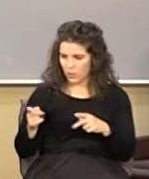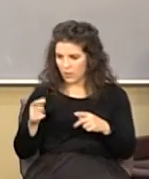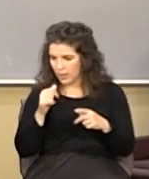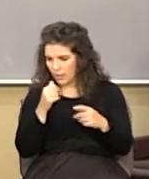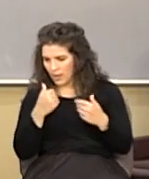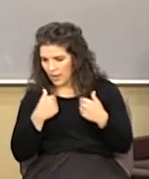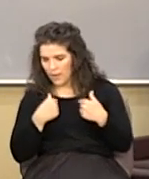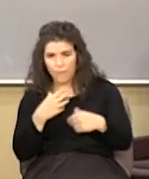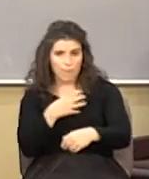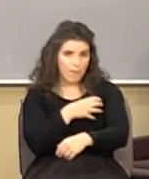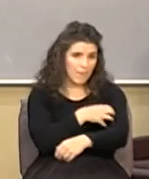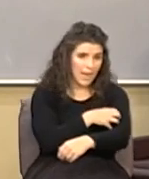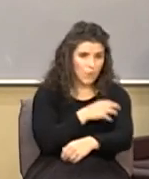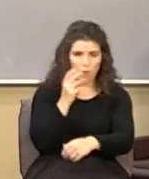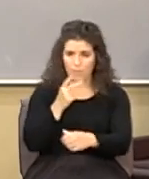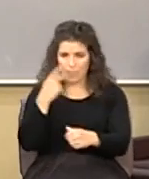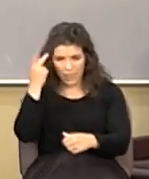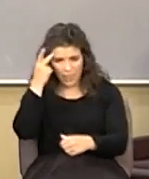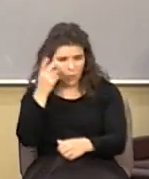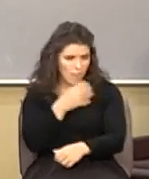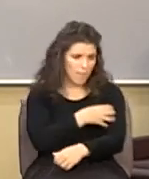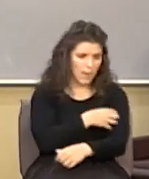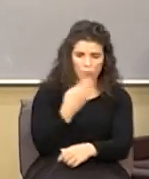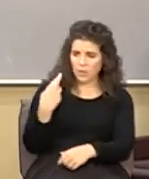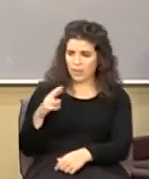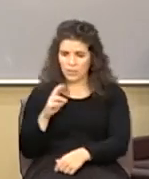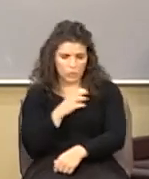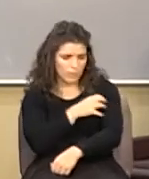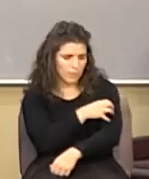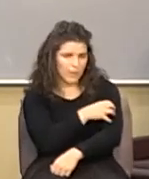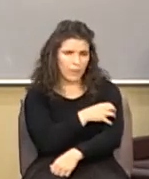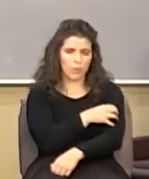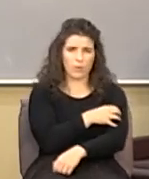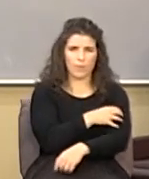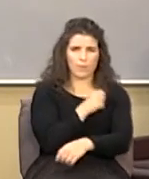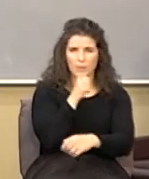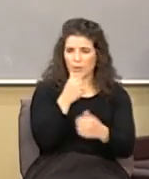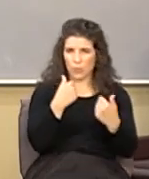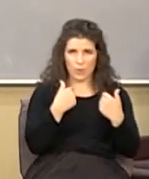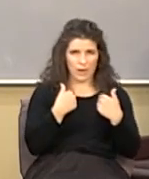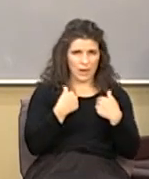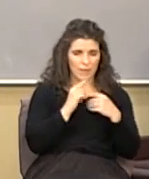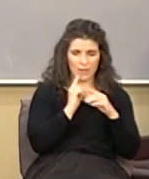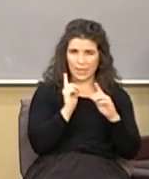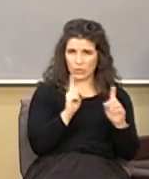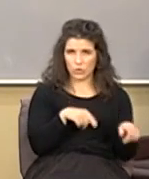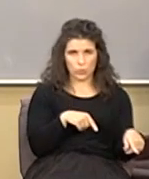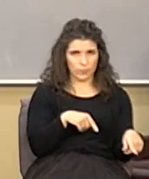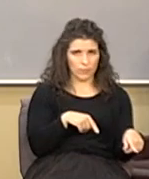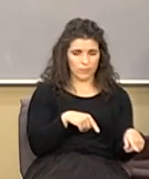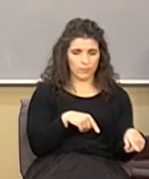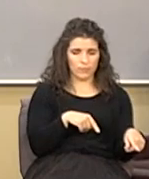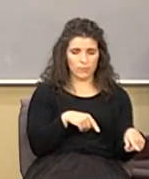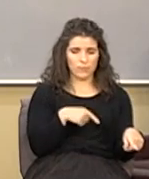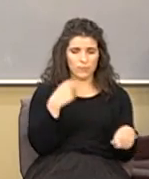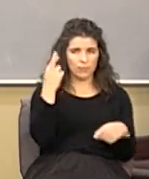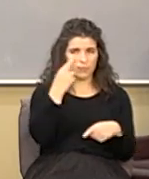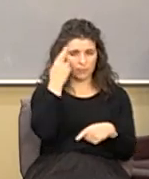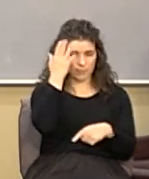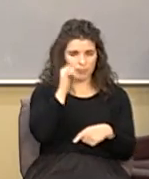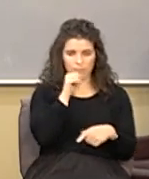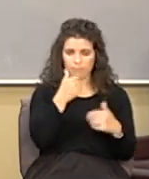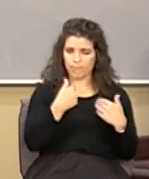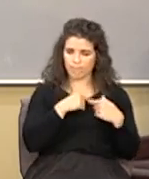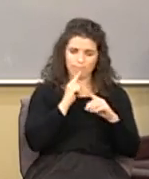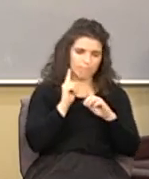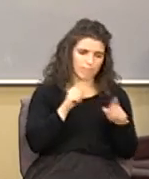they have power political power religious power position but they don't have an answer and the reason they don't have